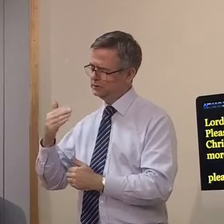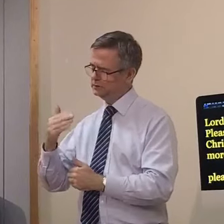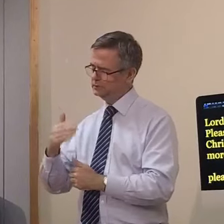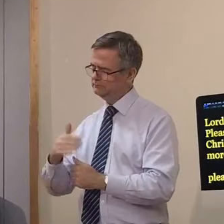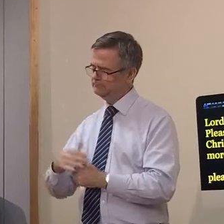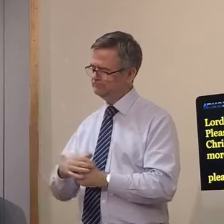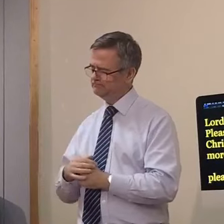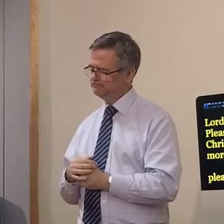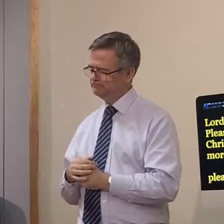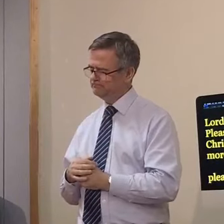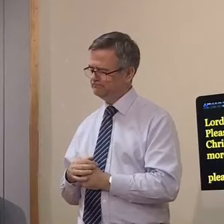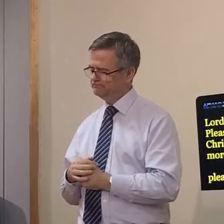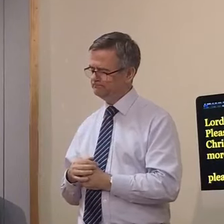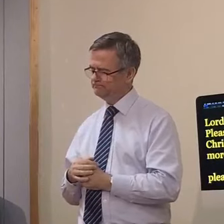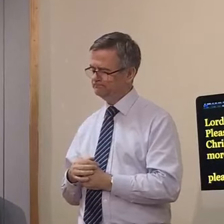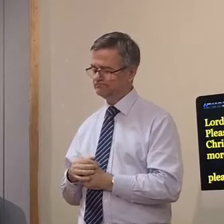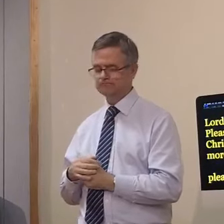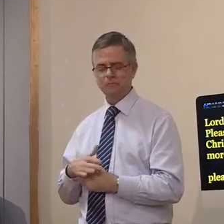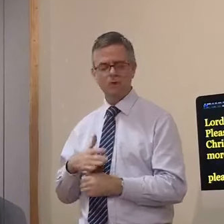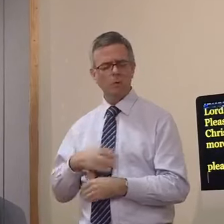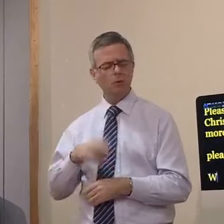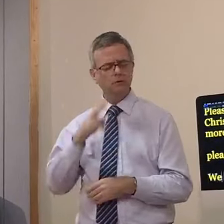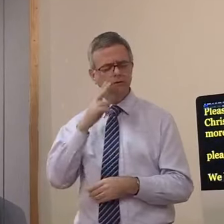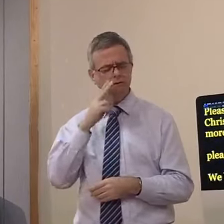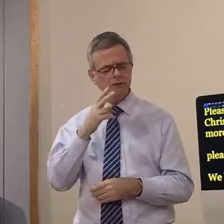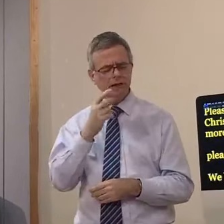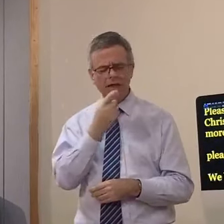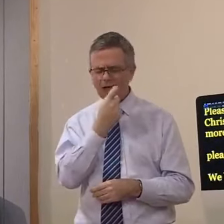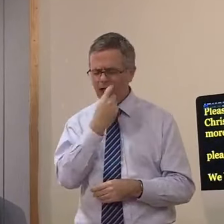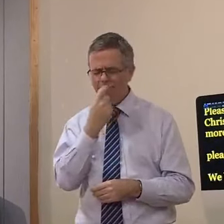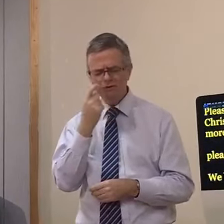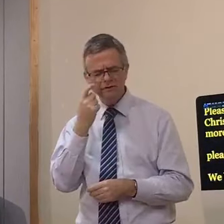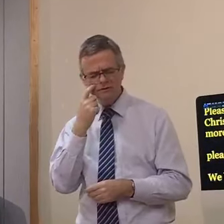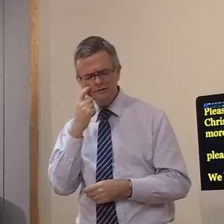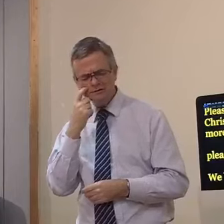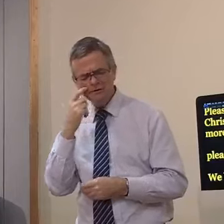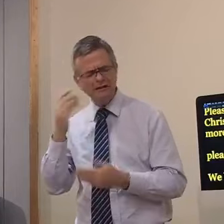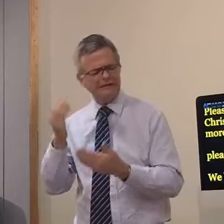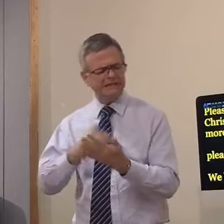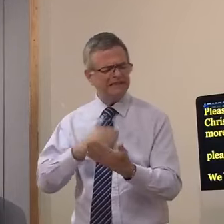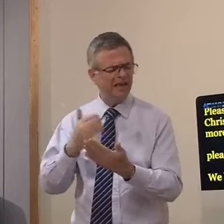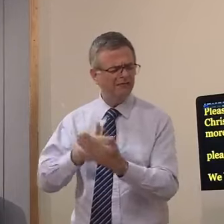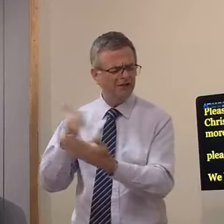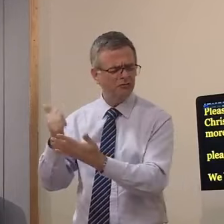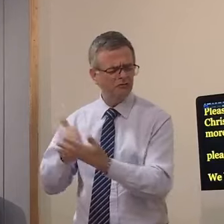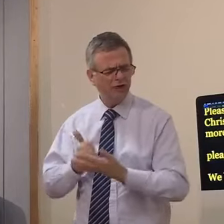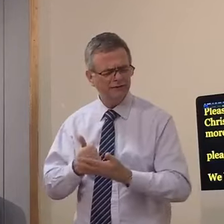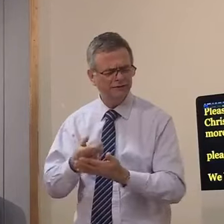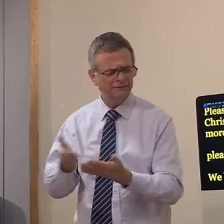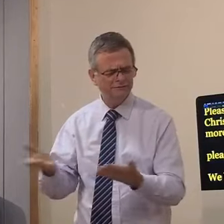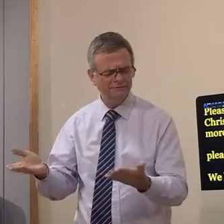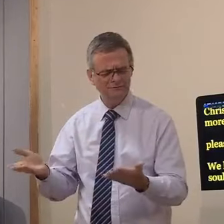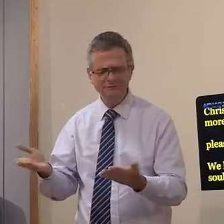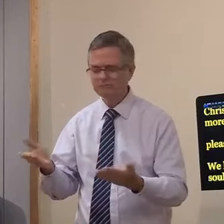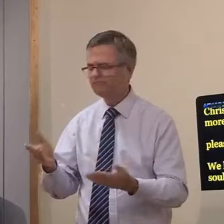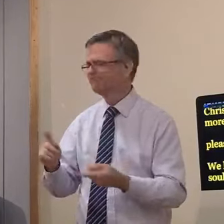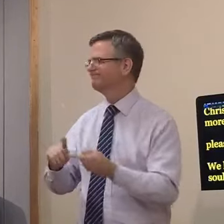powerful evidences of converting grace and all Lord we trust thee wholly and